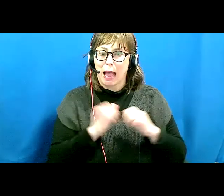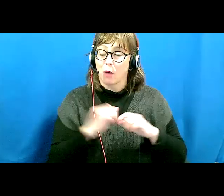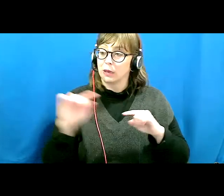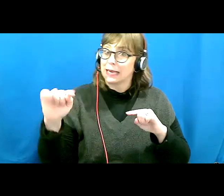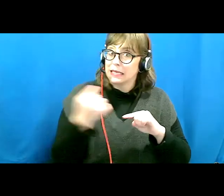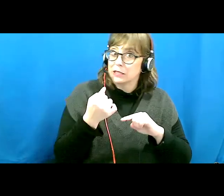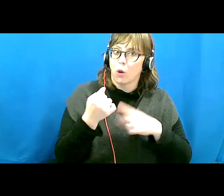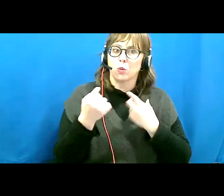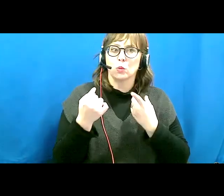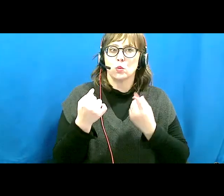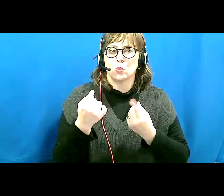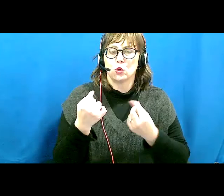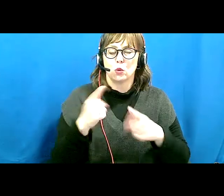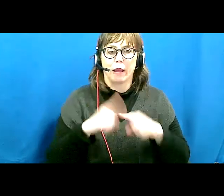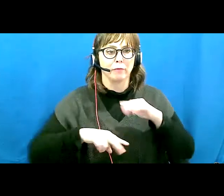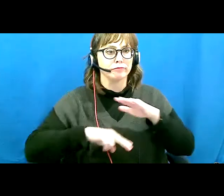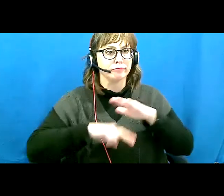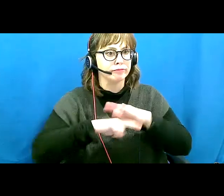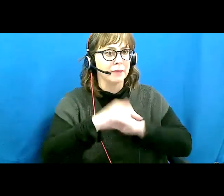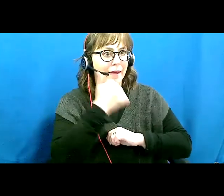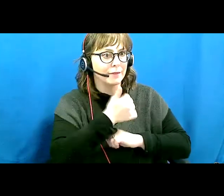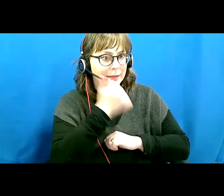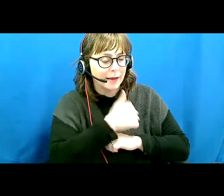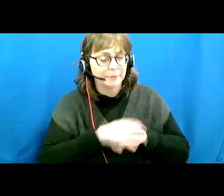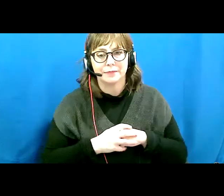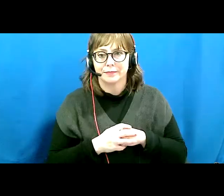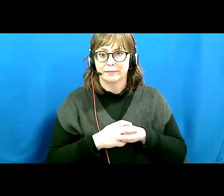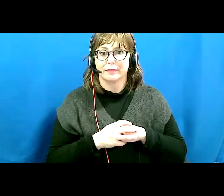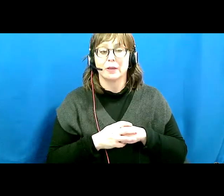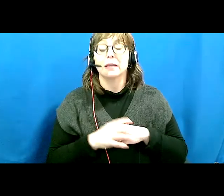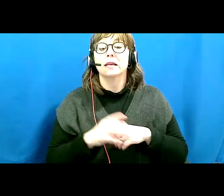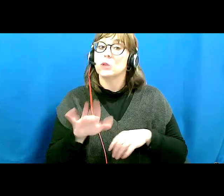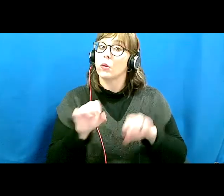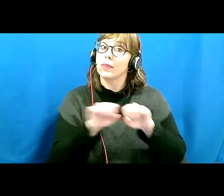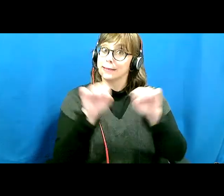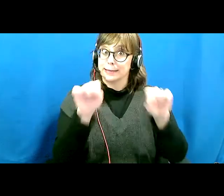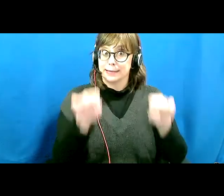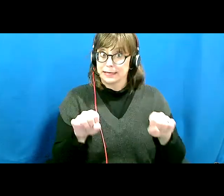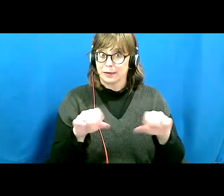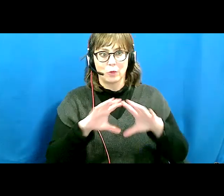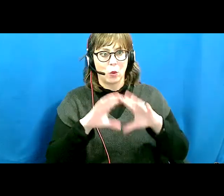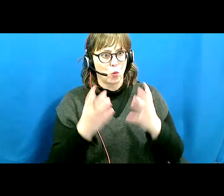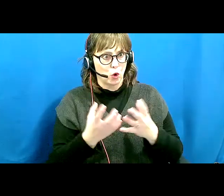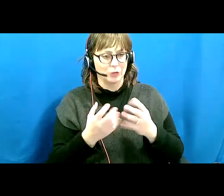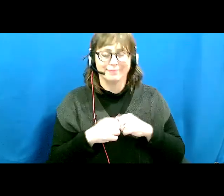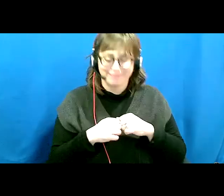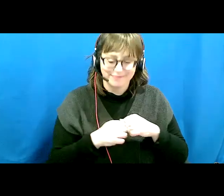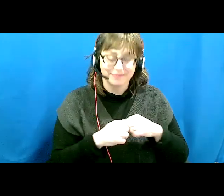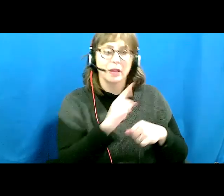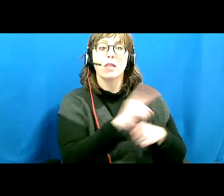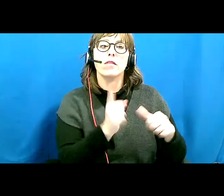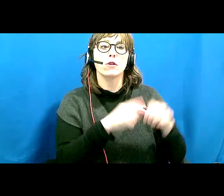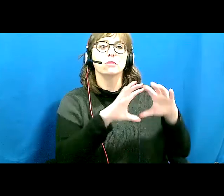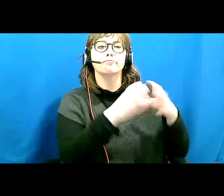injustices that I'm faced with on a daily basis. The system works as follows. The first classification is the most